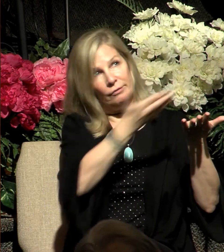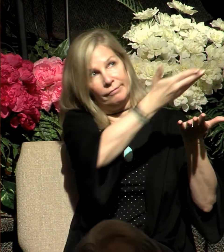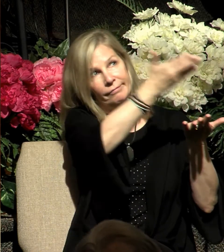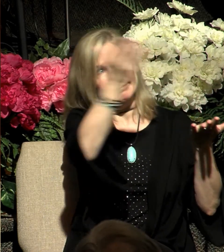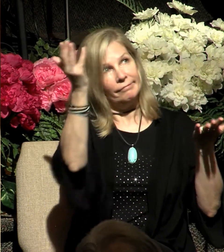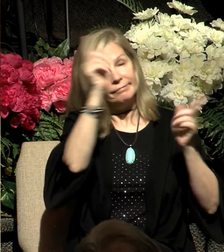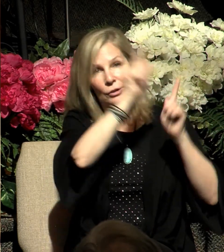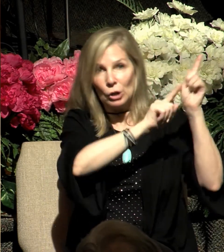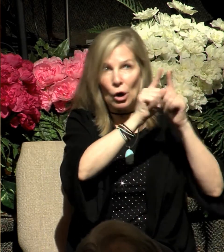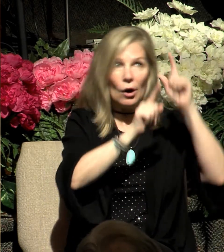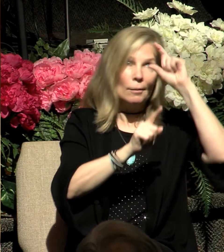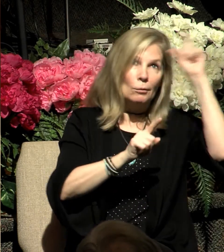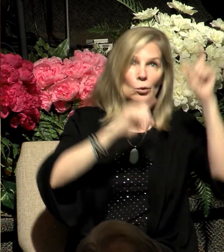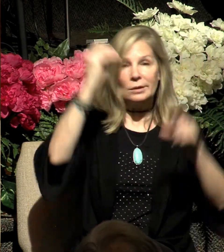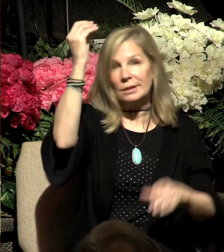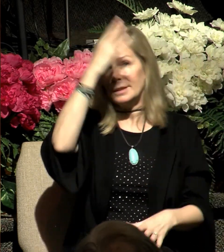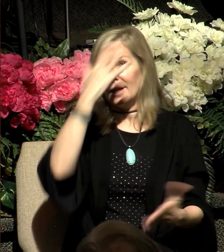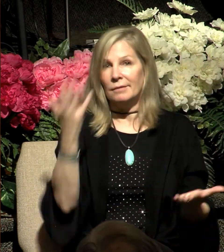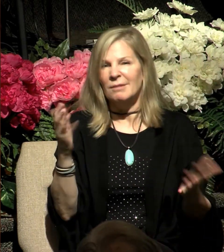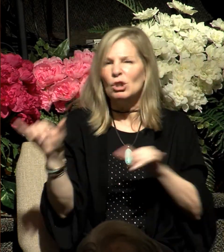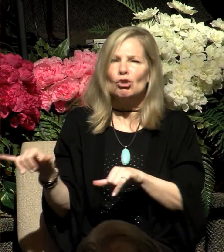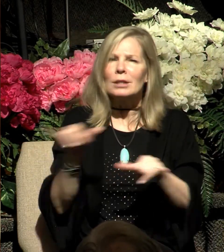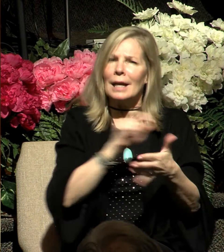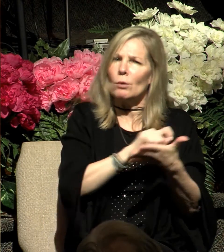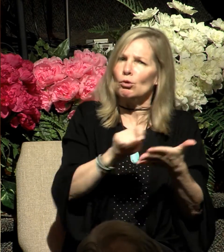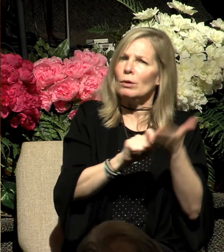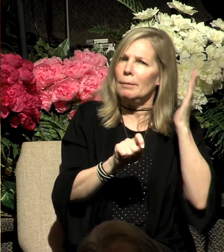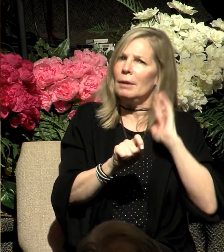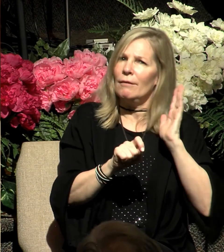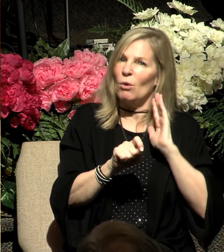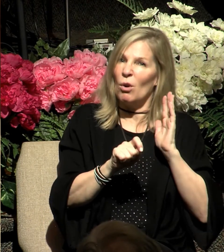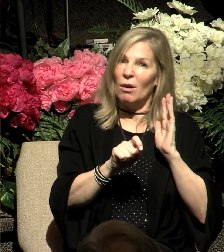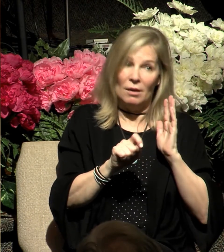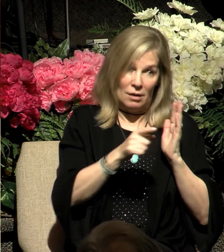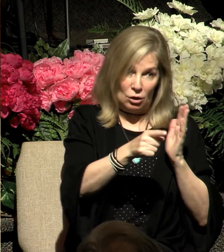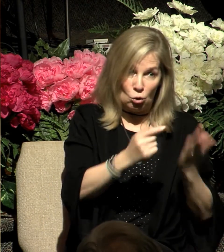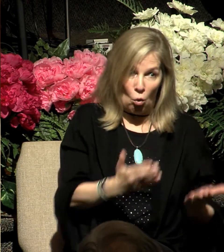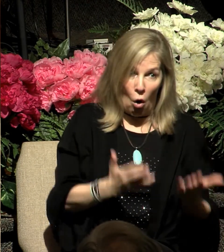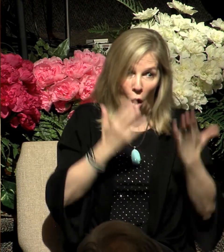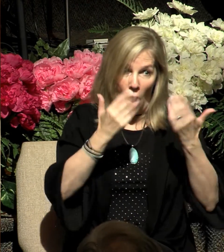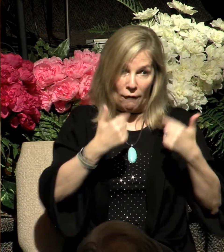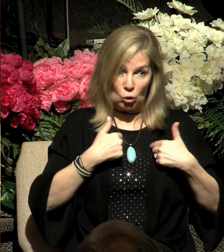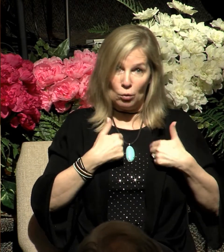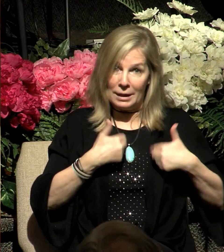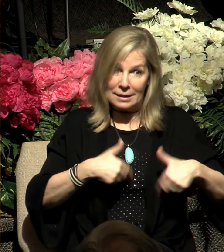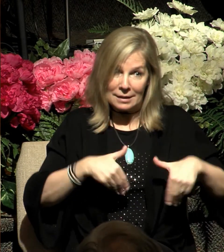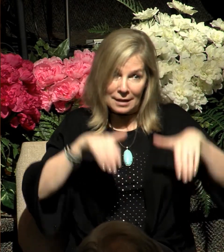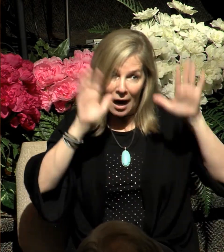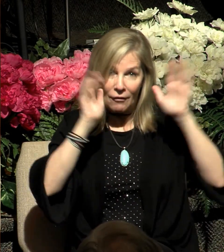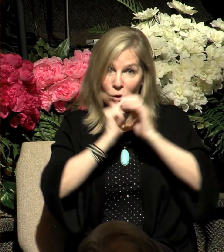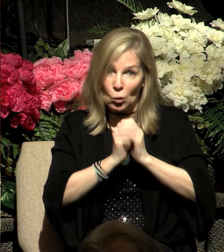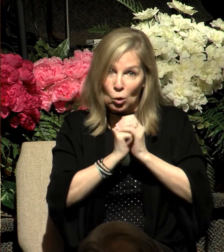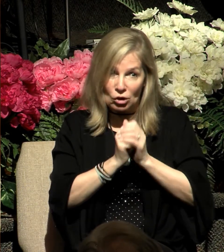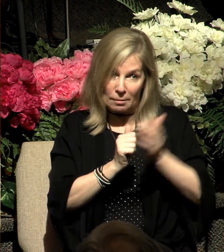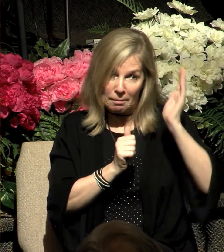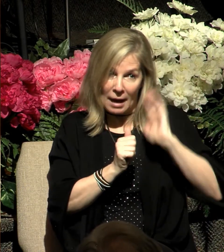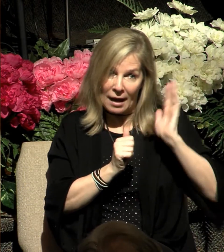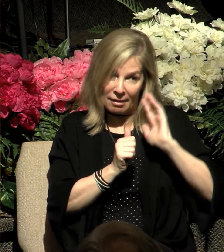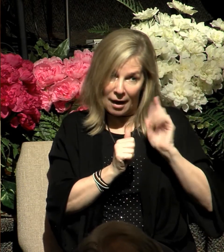it was not to me that you offered victims and sacrifices 40 years in the wilderness, was it, O house of Israel? You also took along the